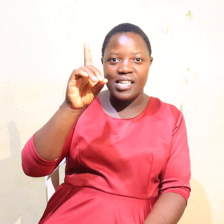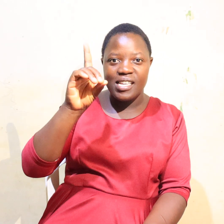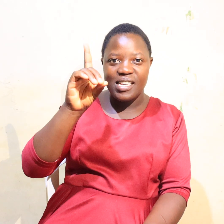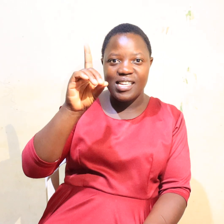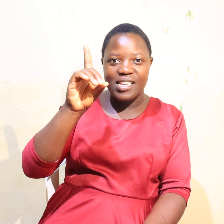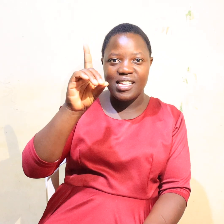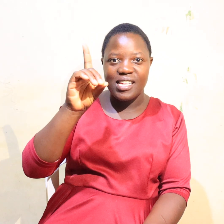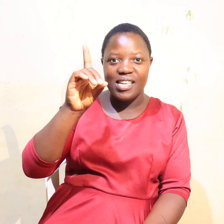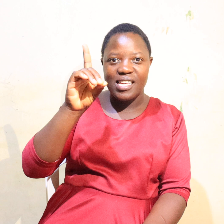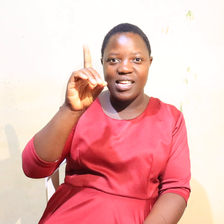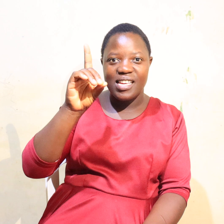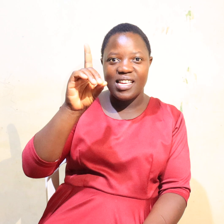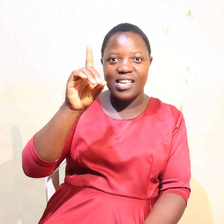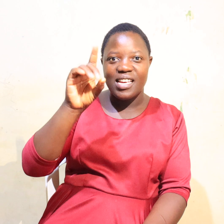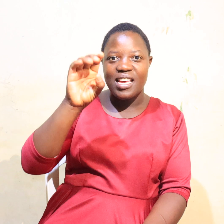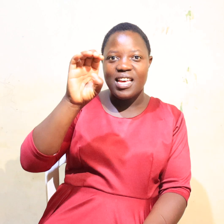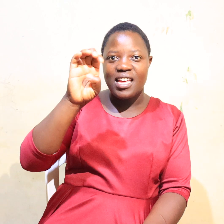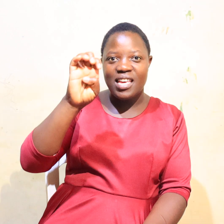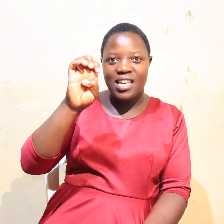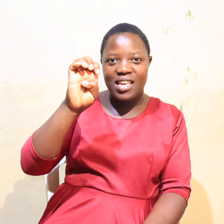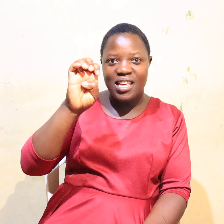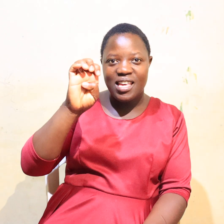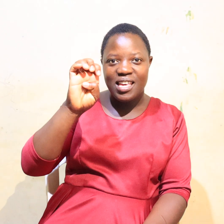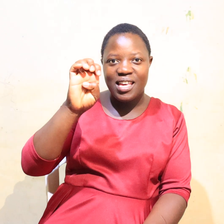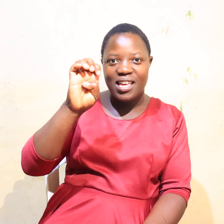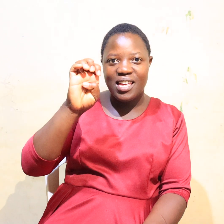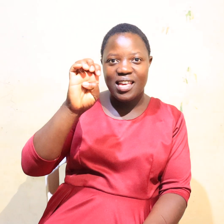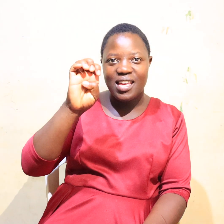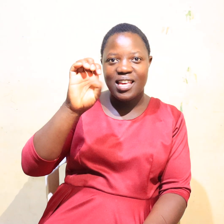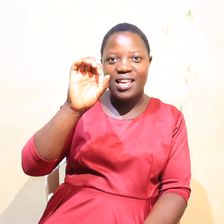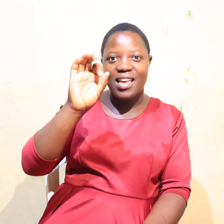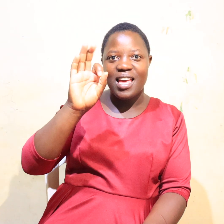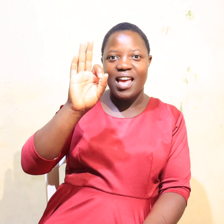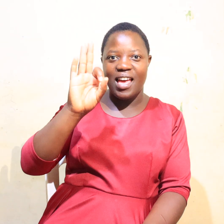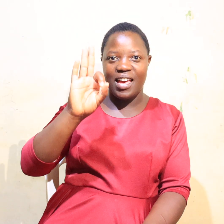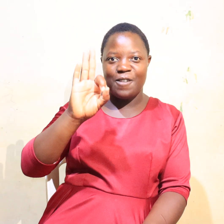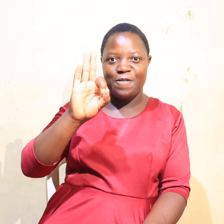E, F,